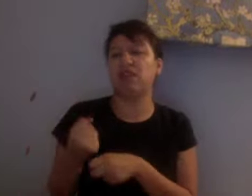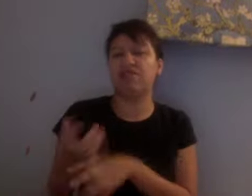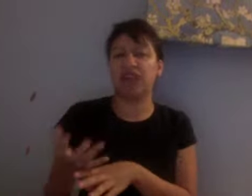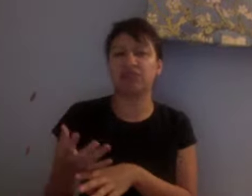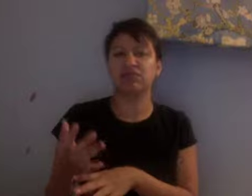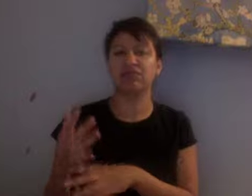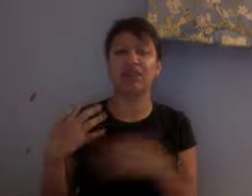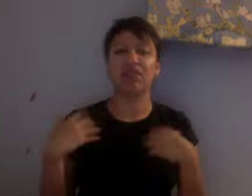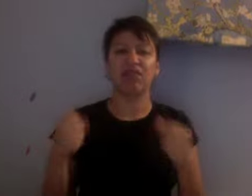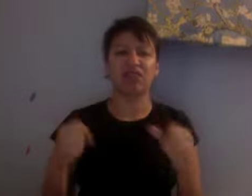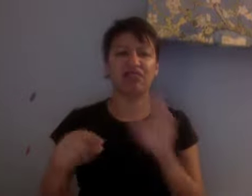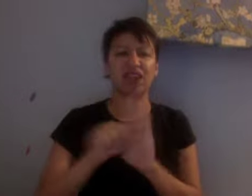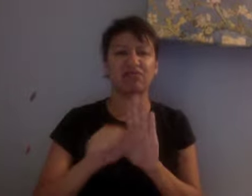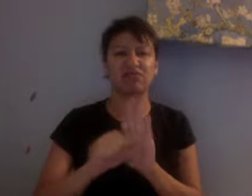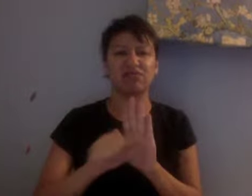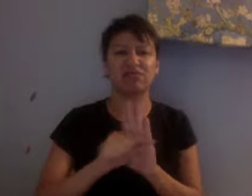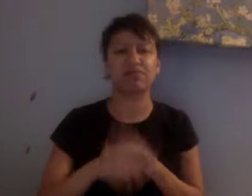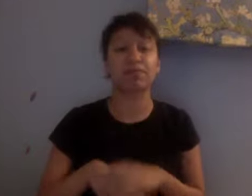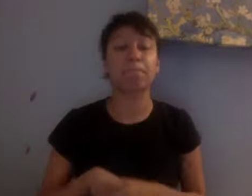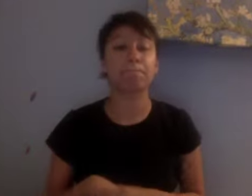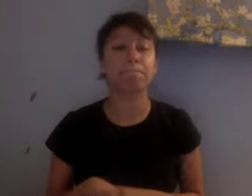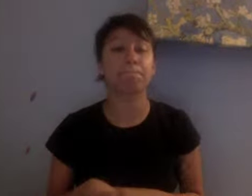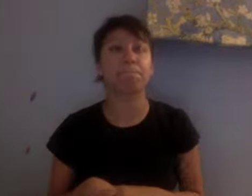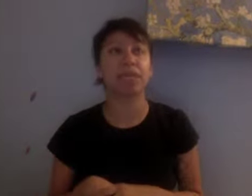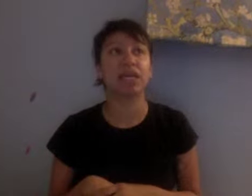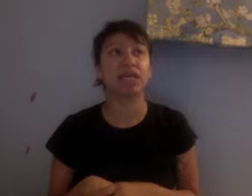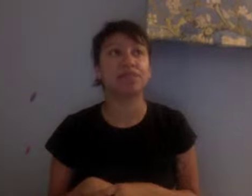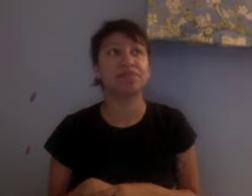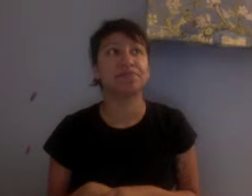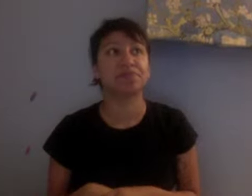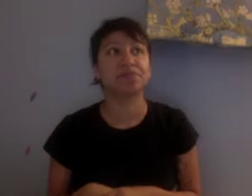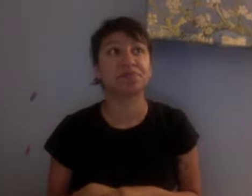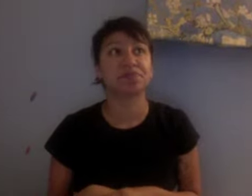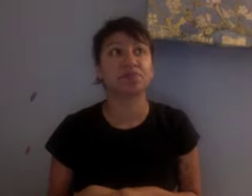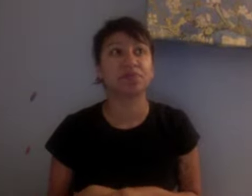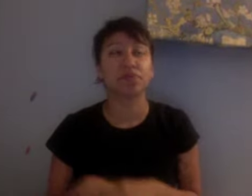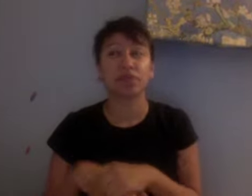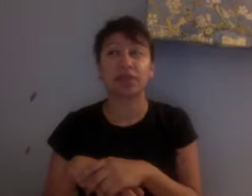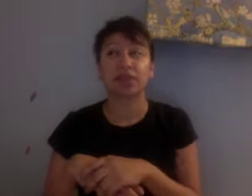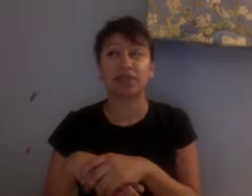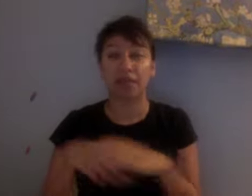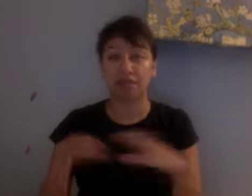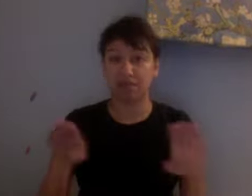didn't talk about but I do want to mention is that behavior is not always a positive action.